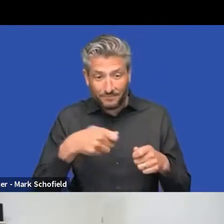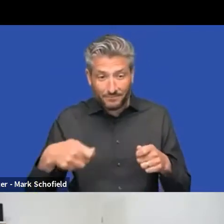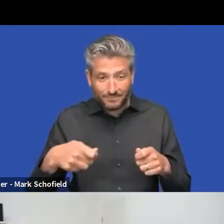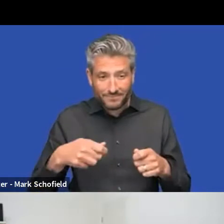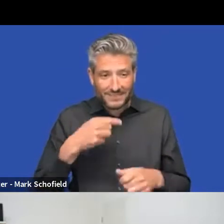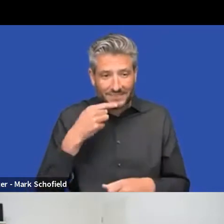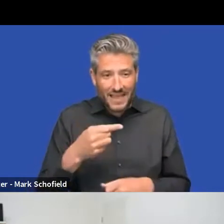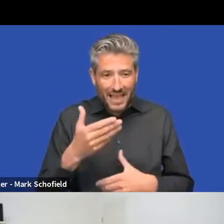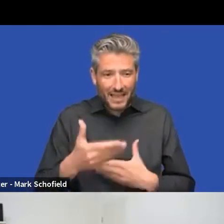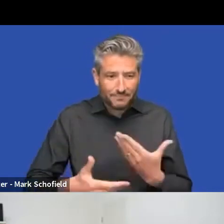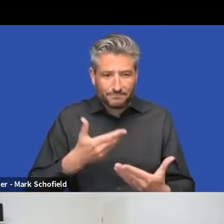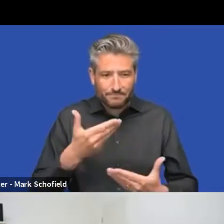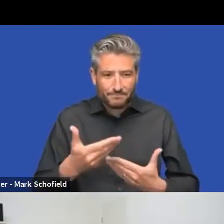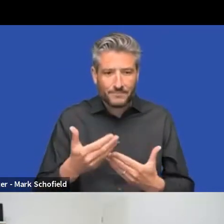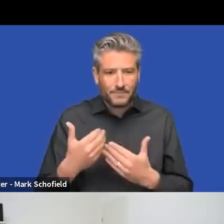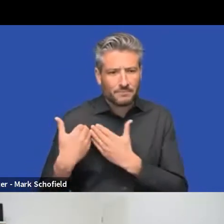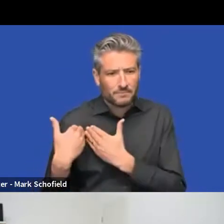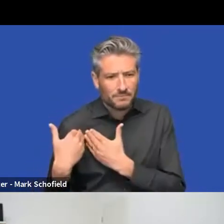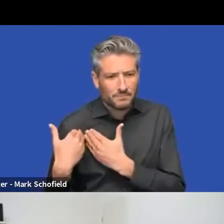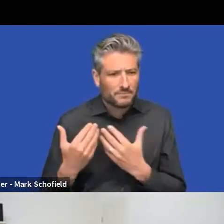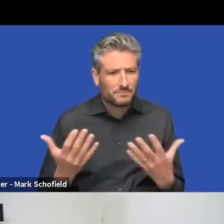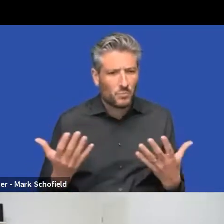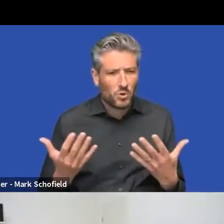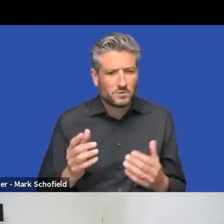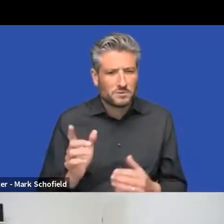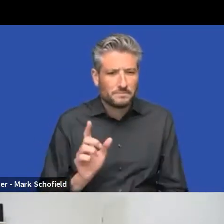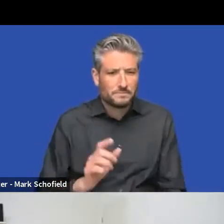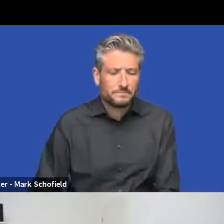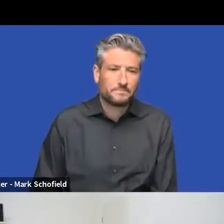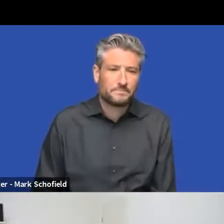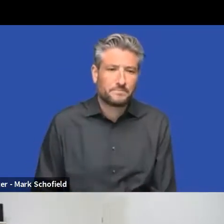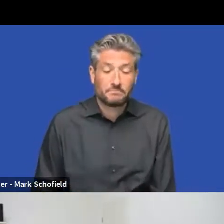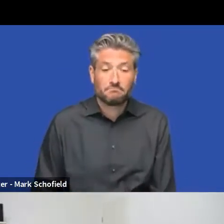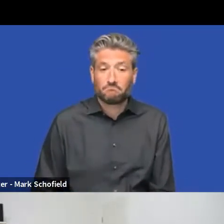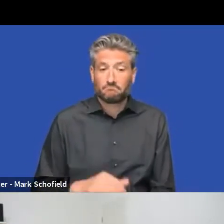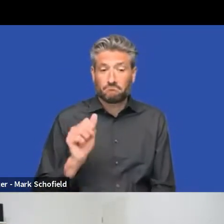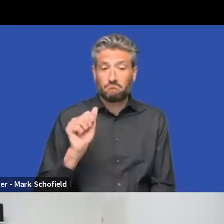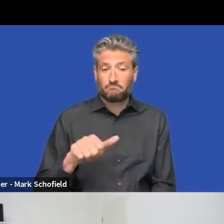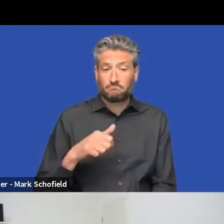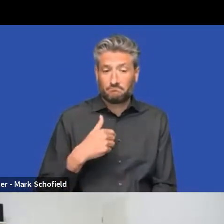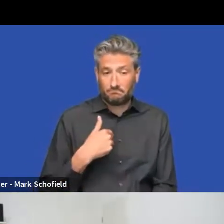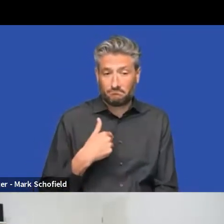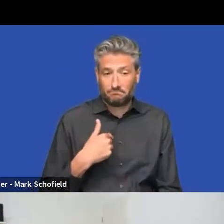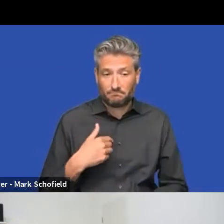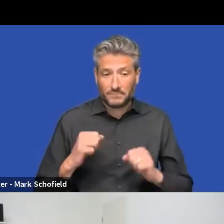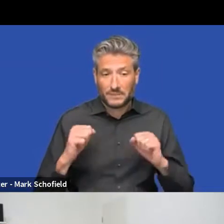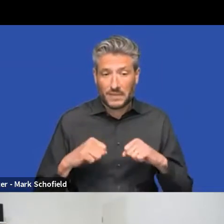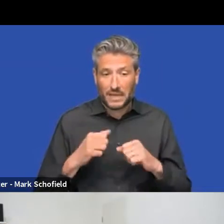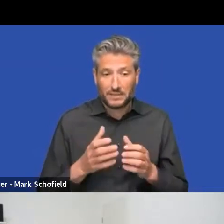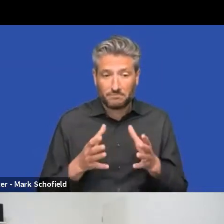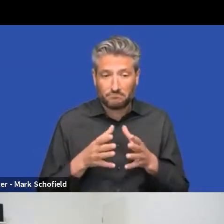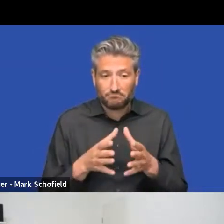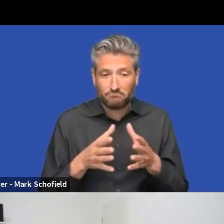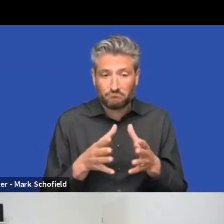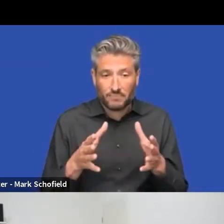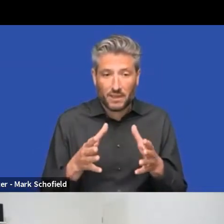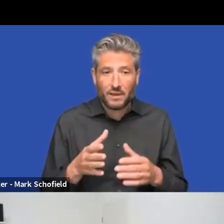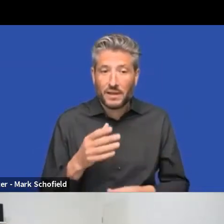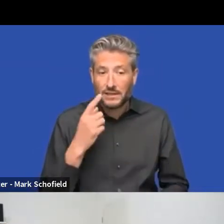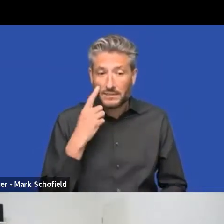are a little bit. Yeah. Um, I can, I can do that. Uh, so it's the people, uh, you see here, uh, me,